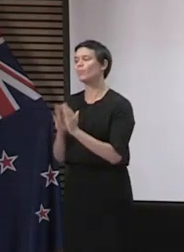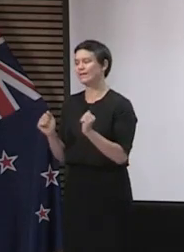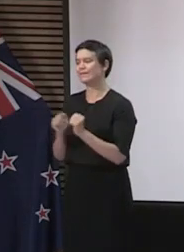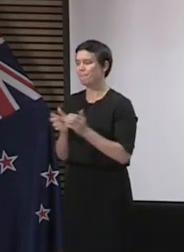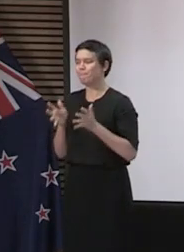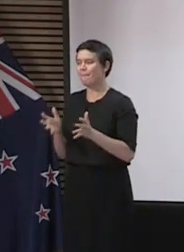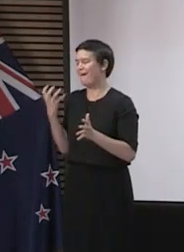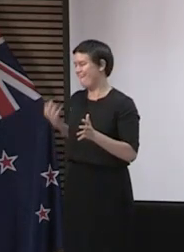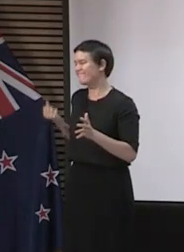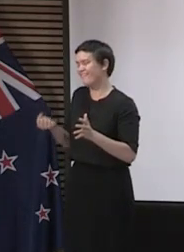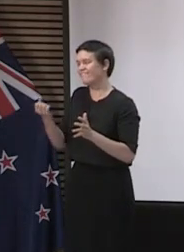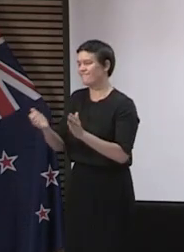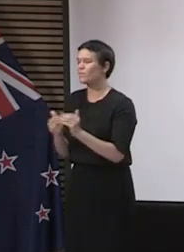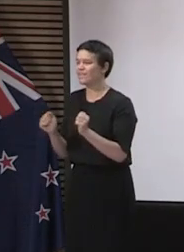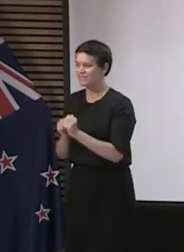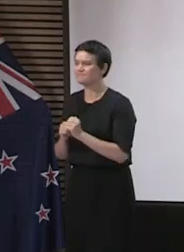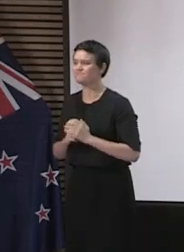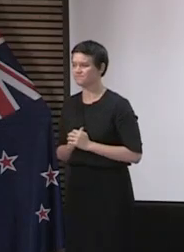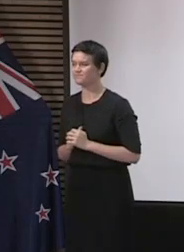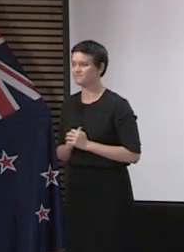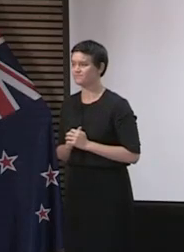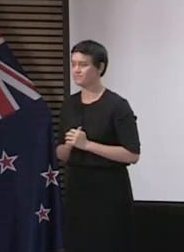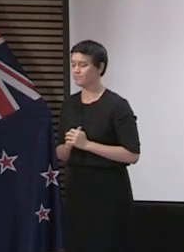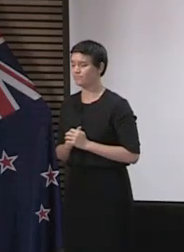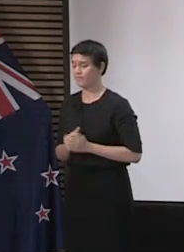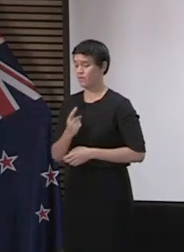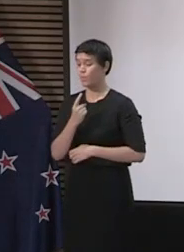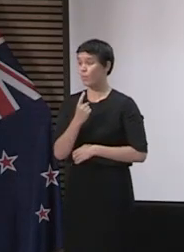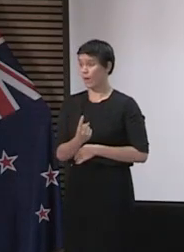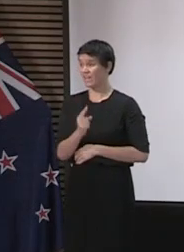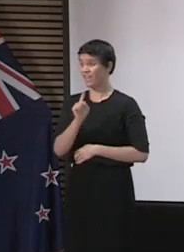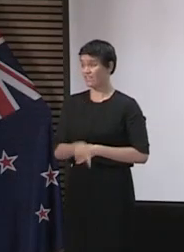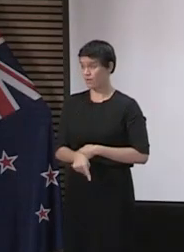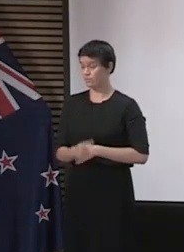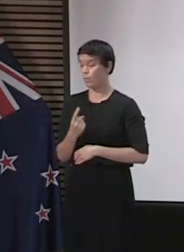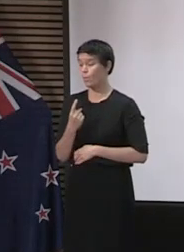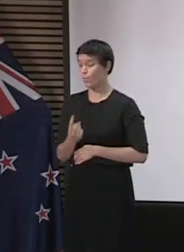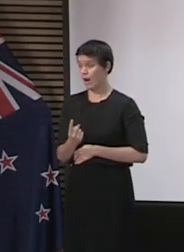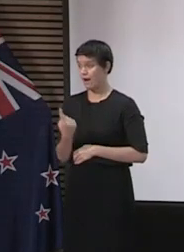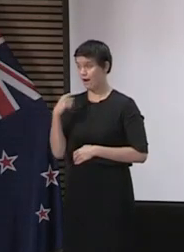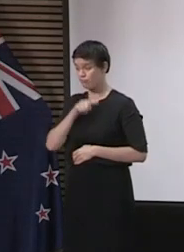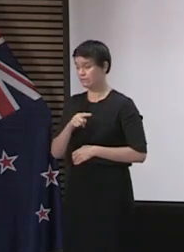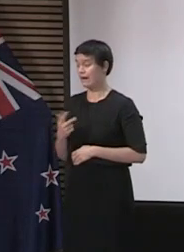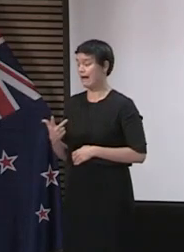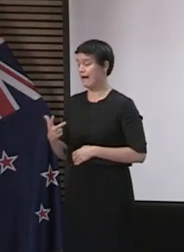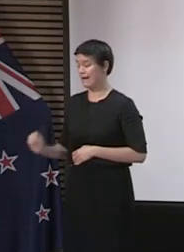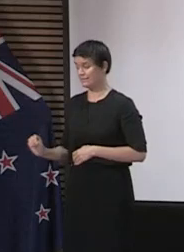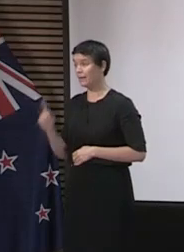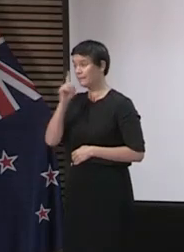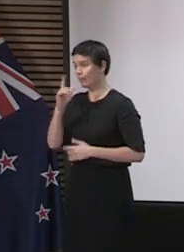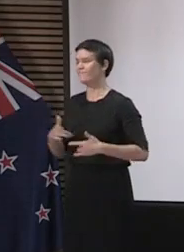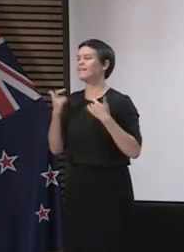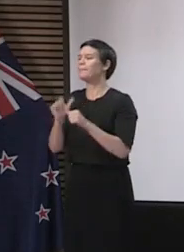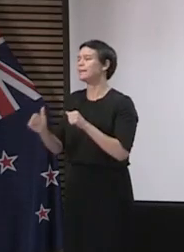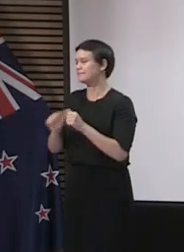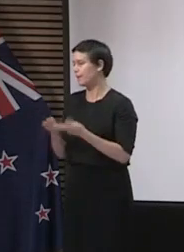Of our cases, 1,180 are reported as recovered, an increase of 38 on yesterday and this means around 80